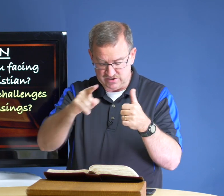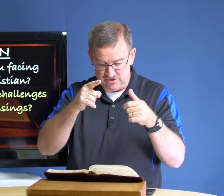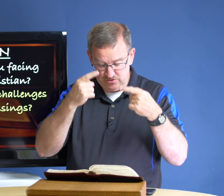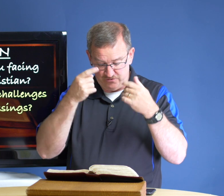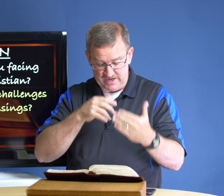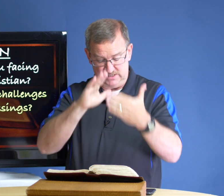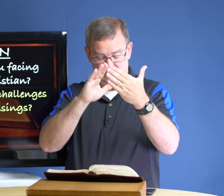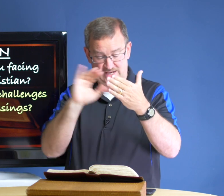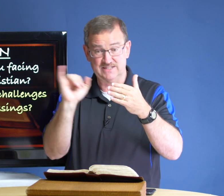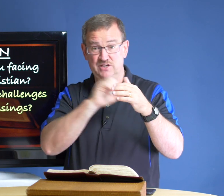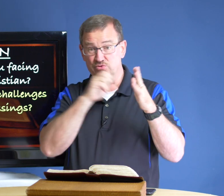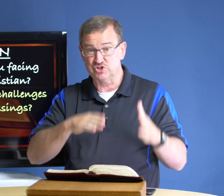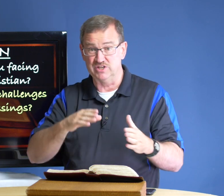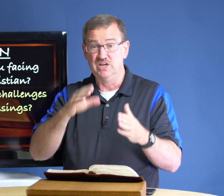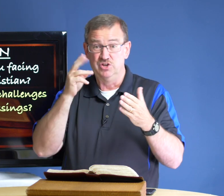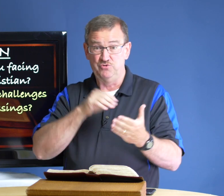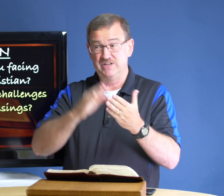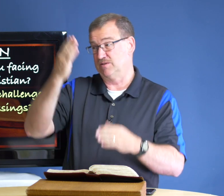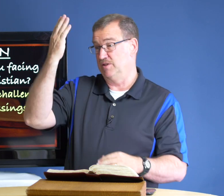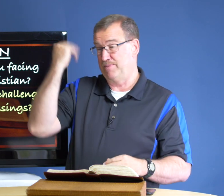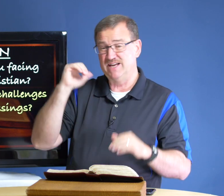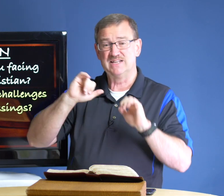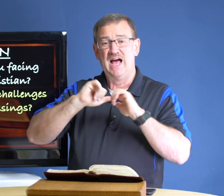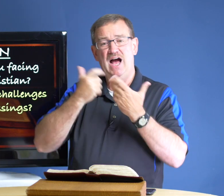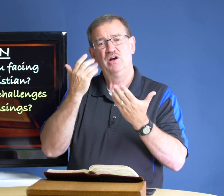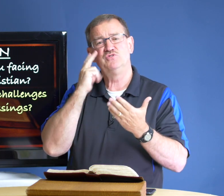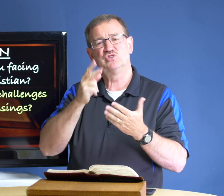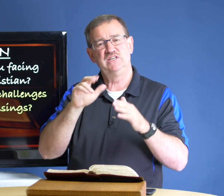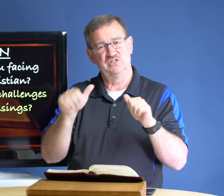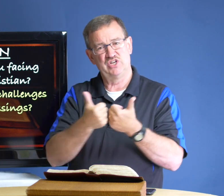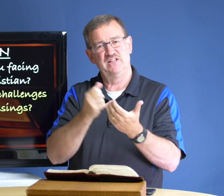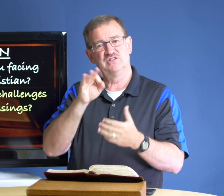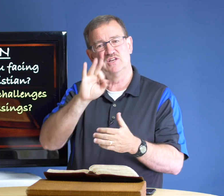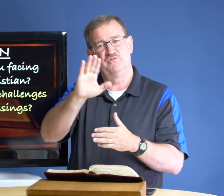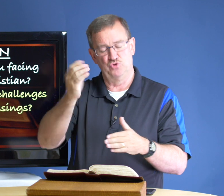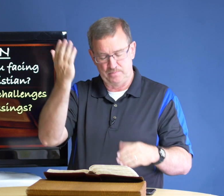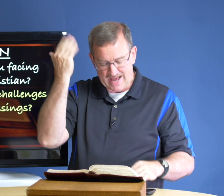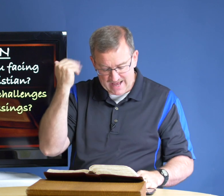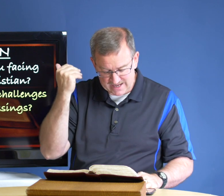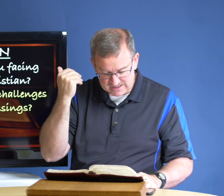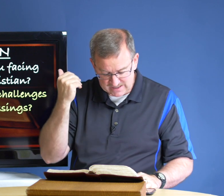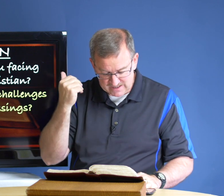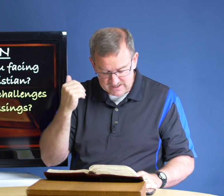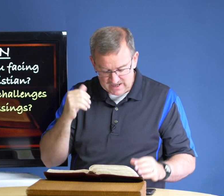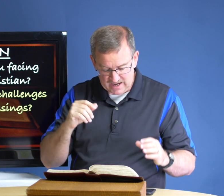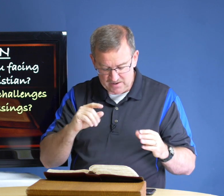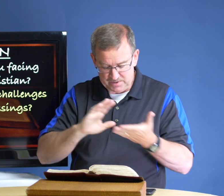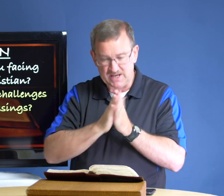that you're facing as a christian you face them in the past how have you seen the challenges of your past become